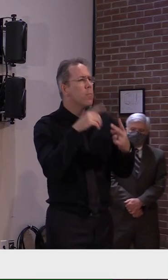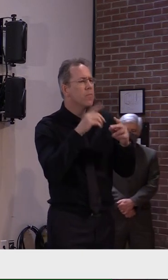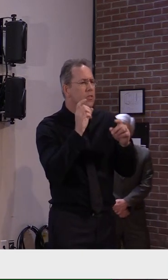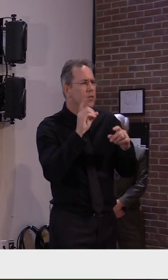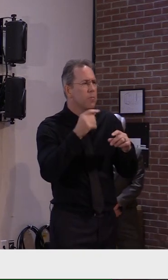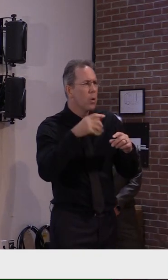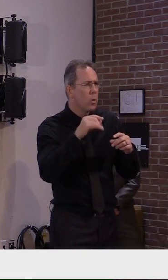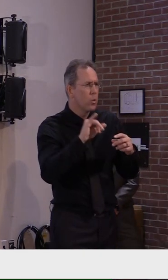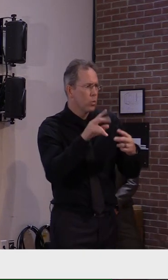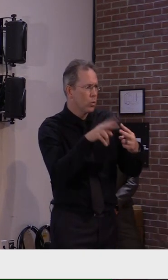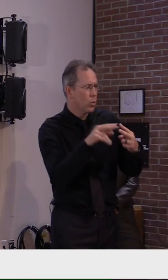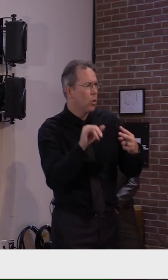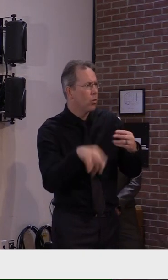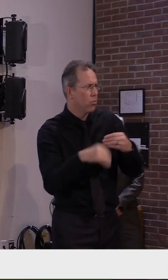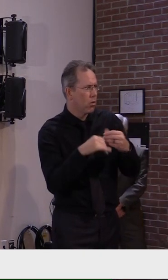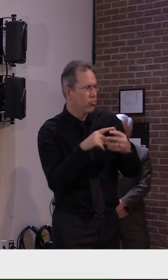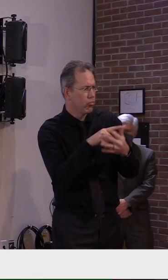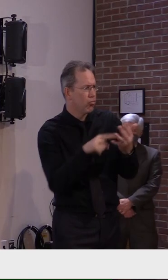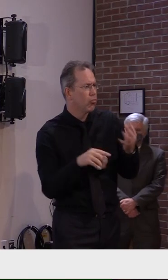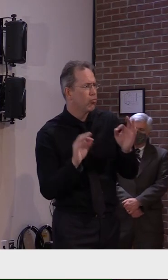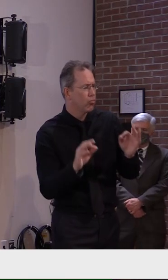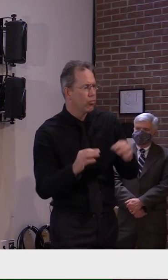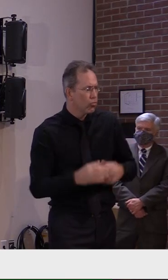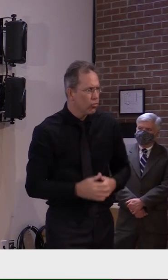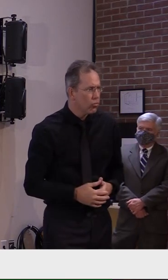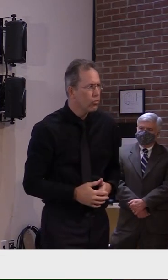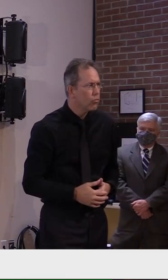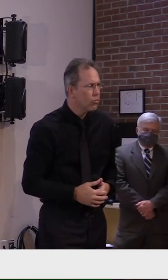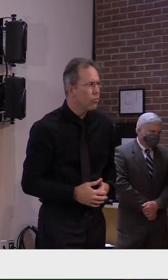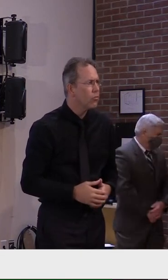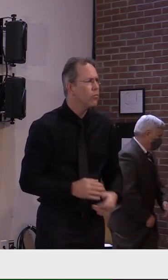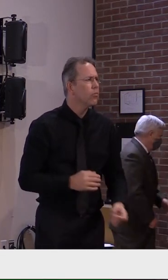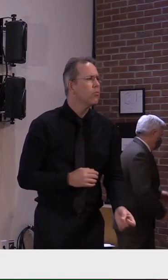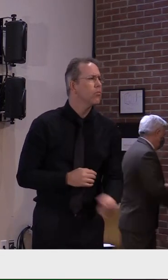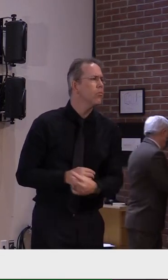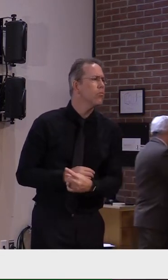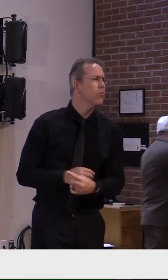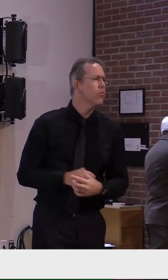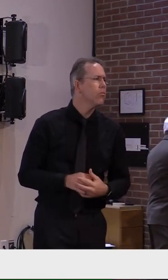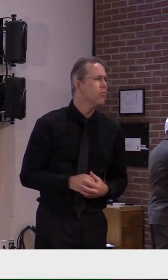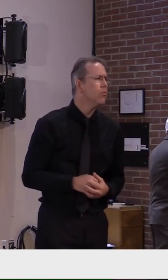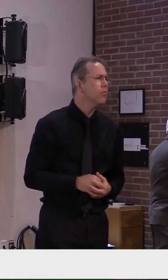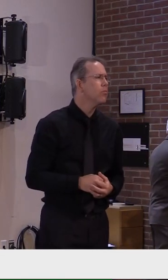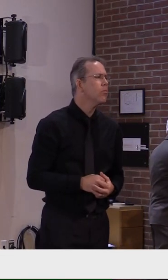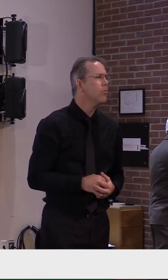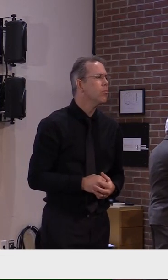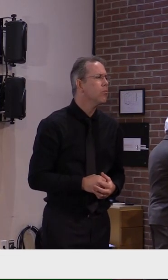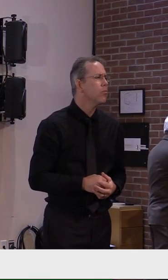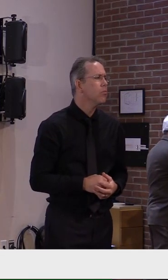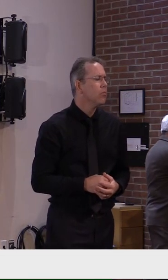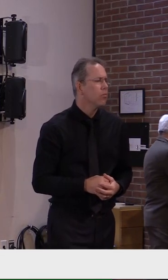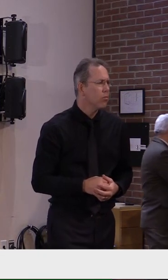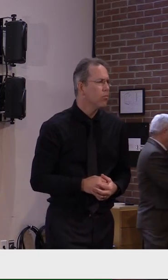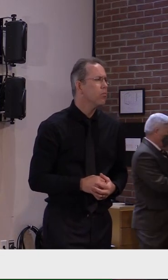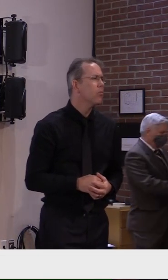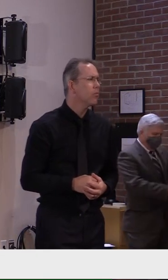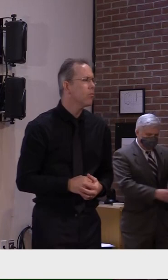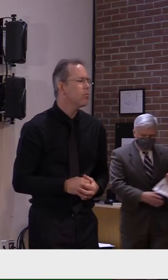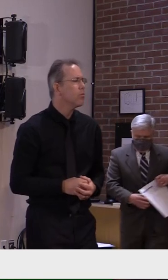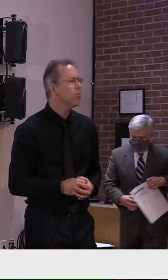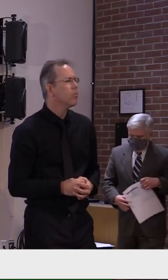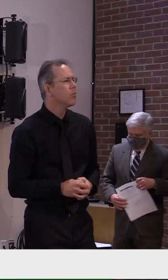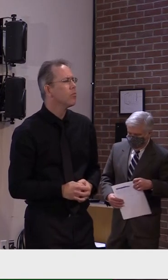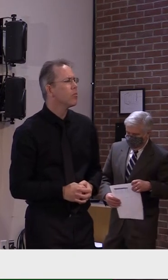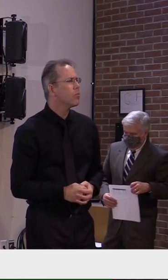Okay. And just to clarify on the five new testing sites on your way north of that, who